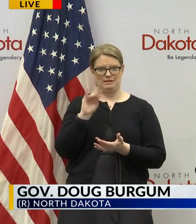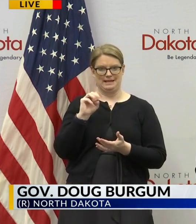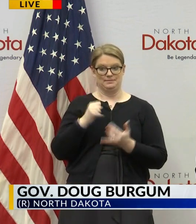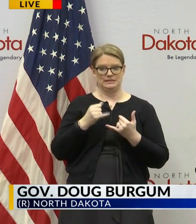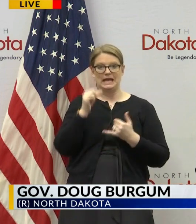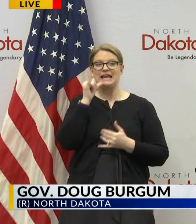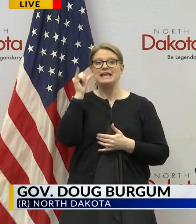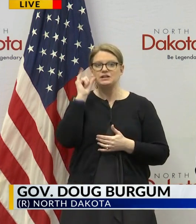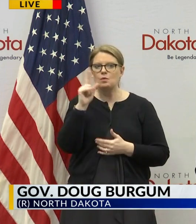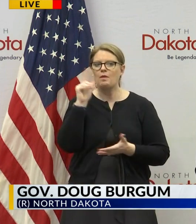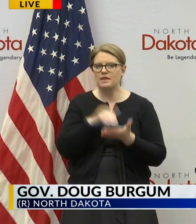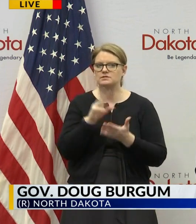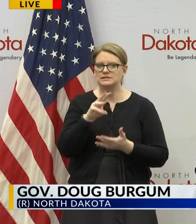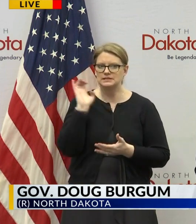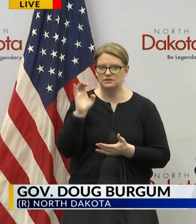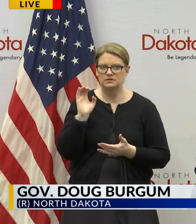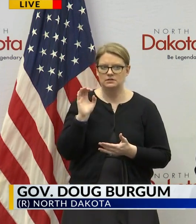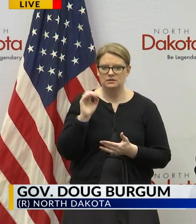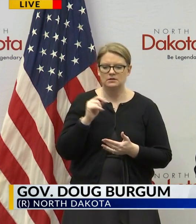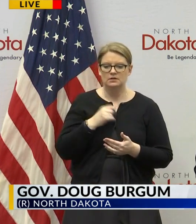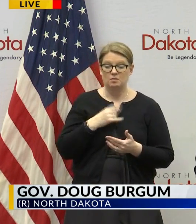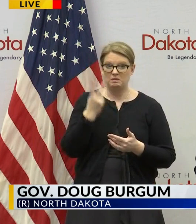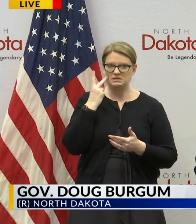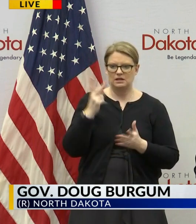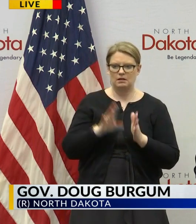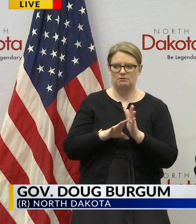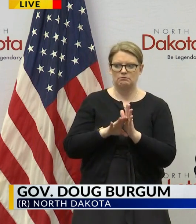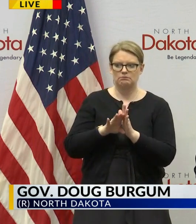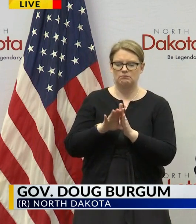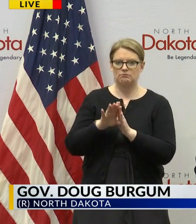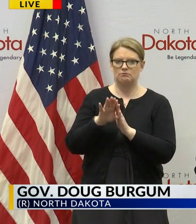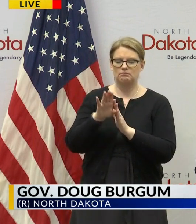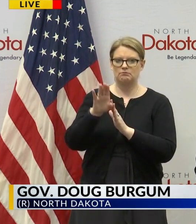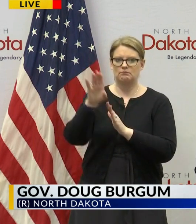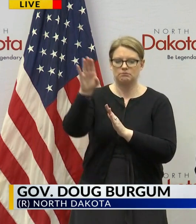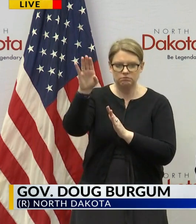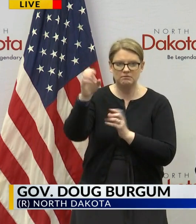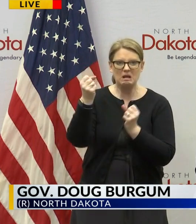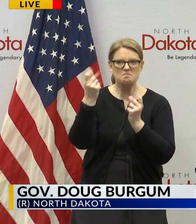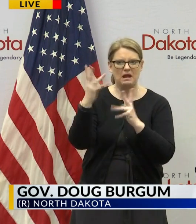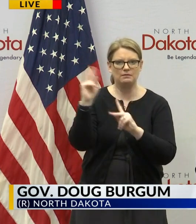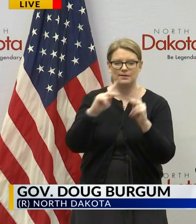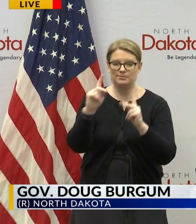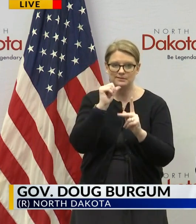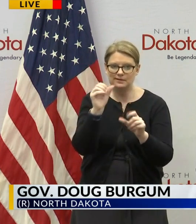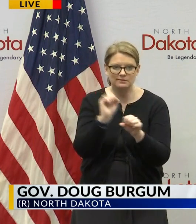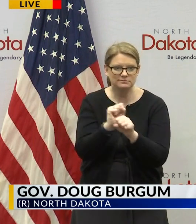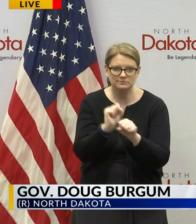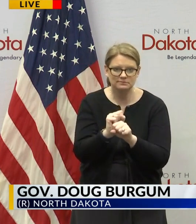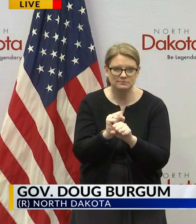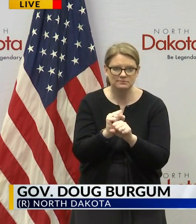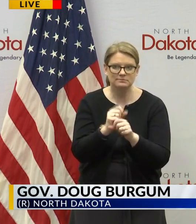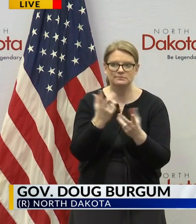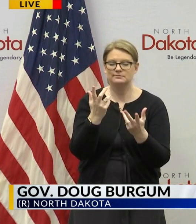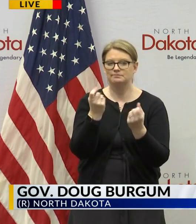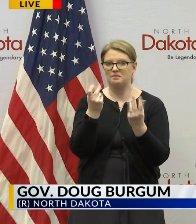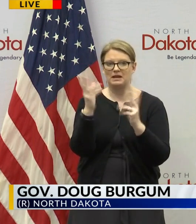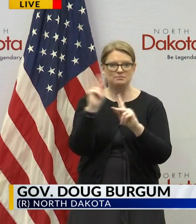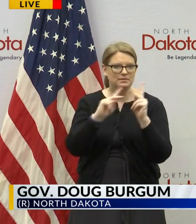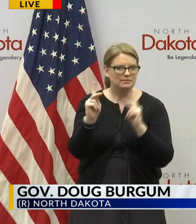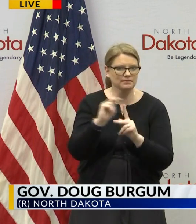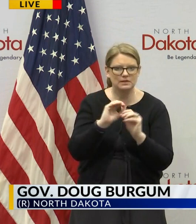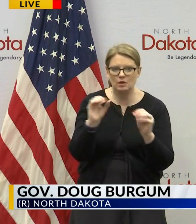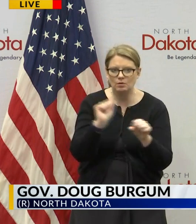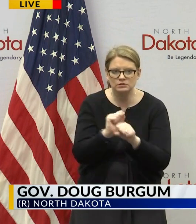this is a trend line which we're likely going to see as we've seen all over the country where the kovid